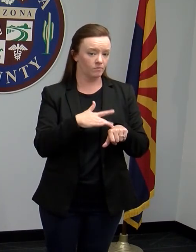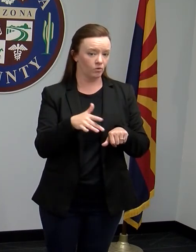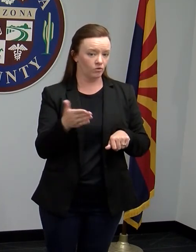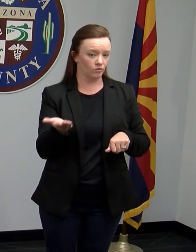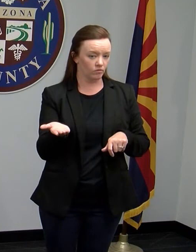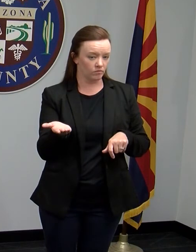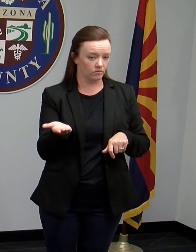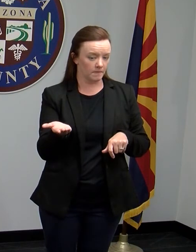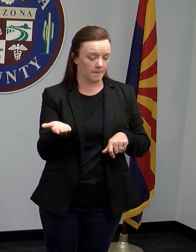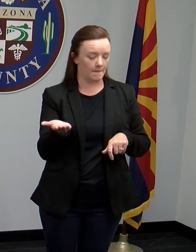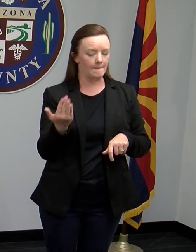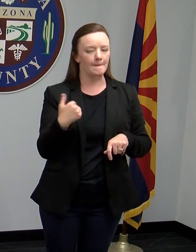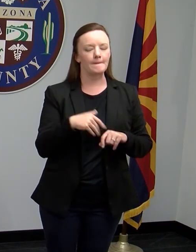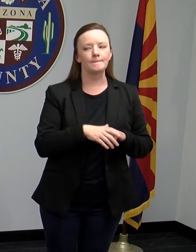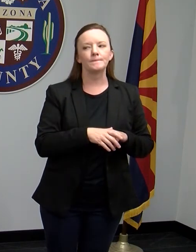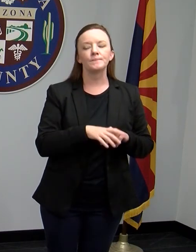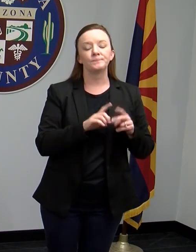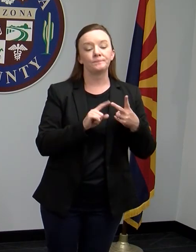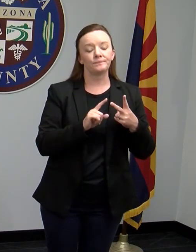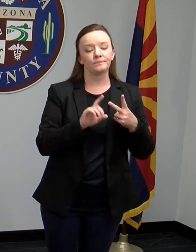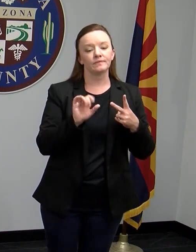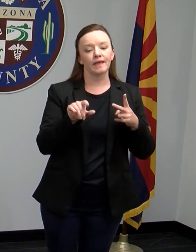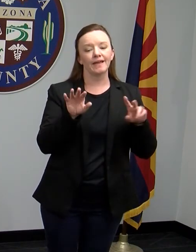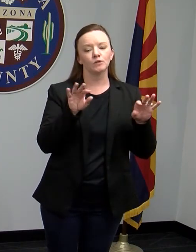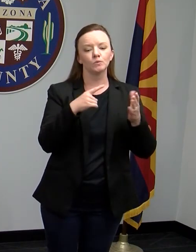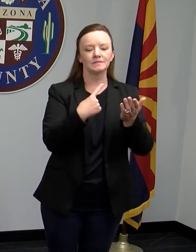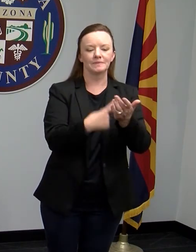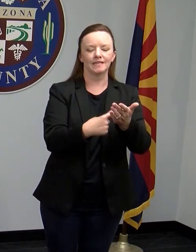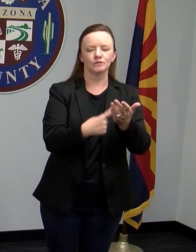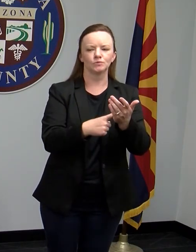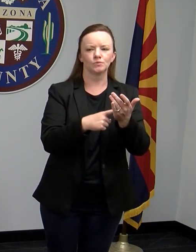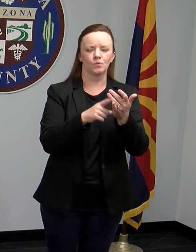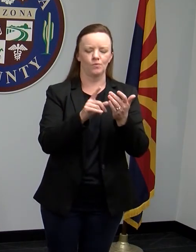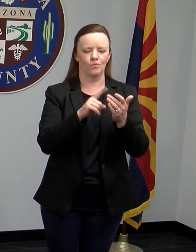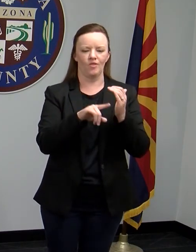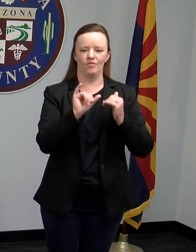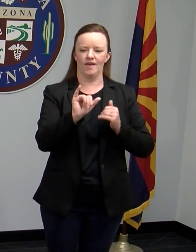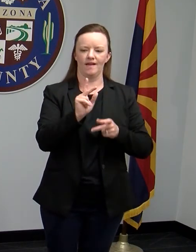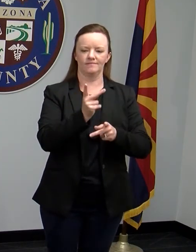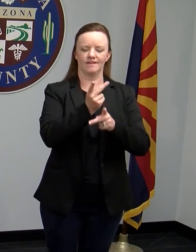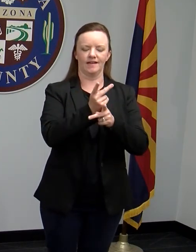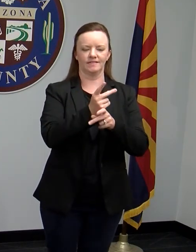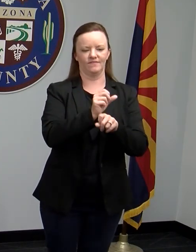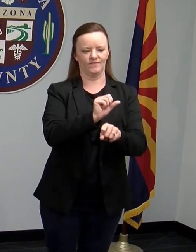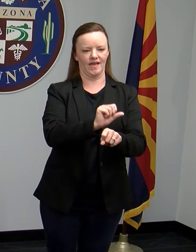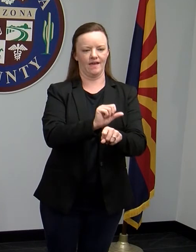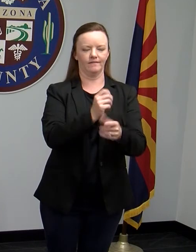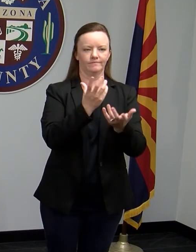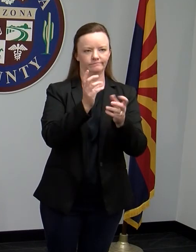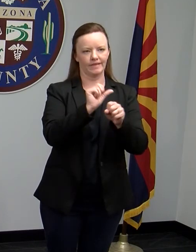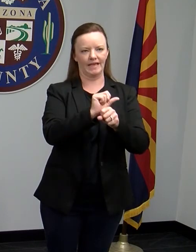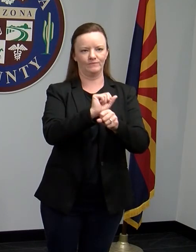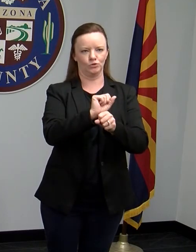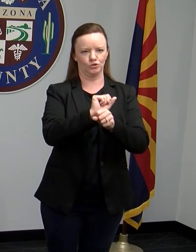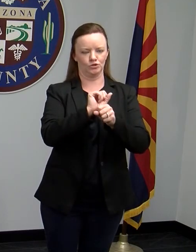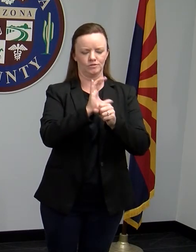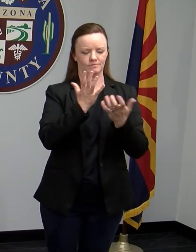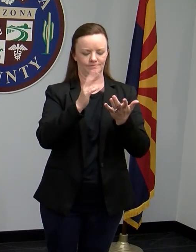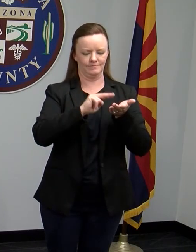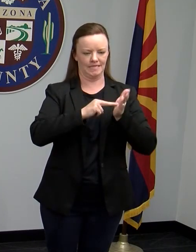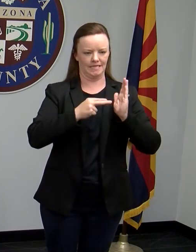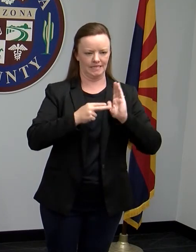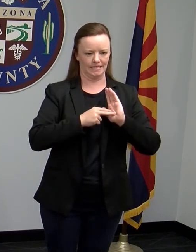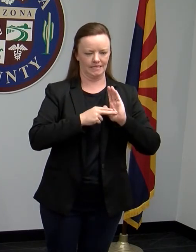And also, can you speak to what this kind of effort, in a generic sense, can mean